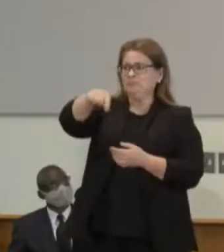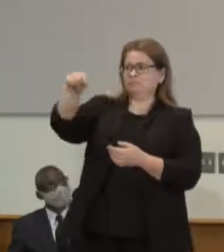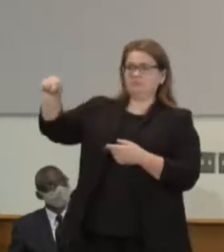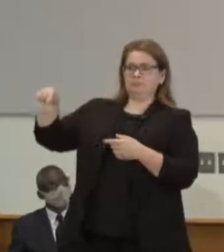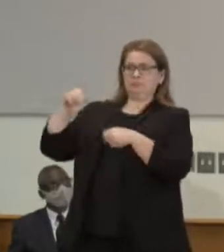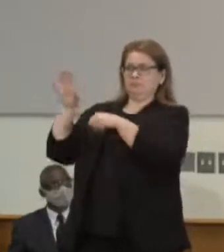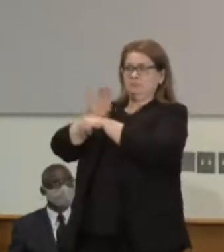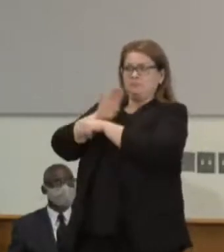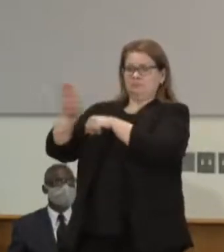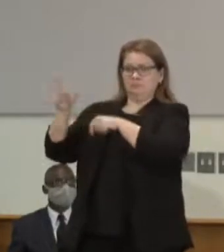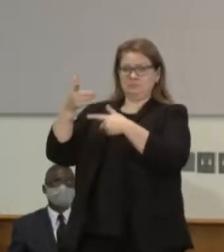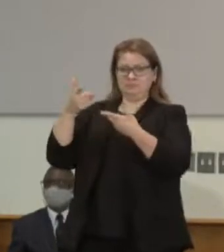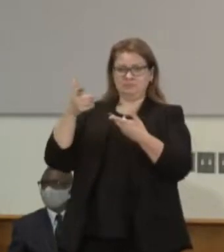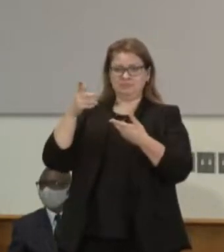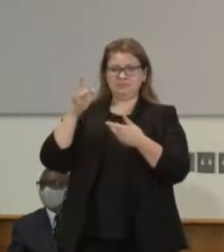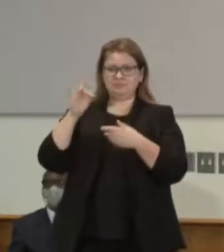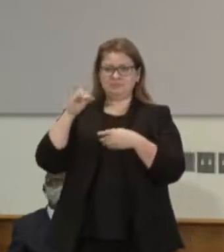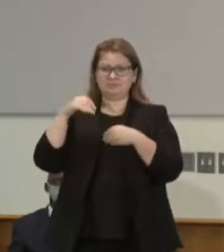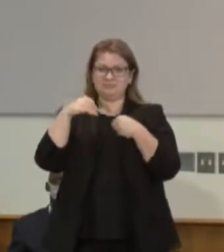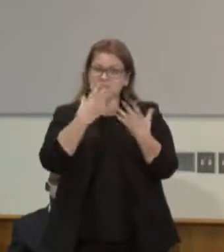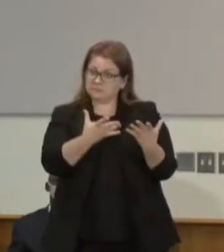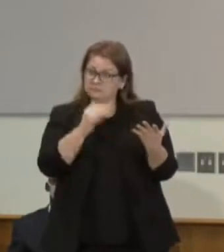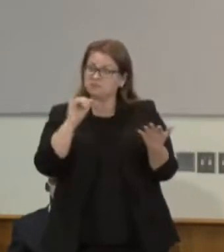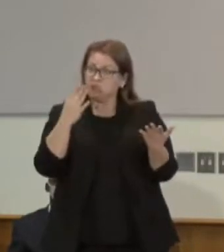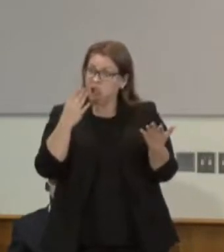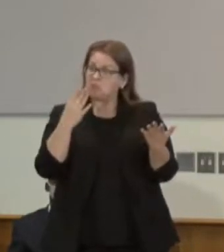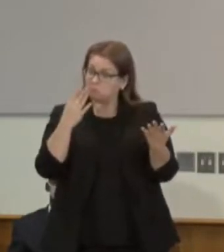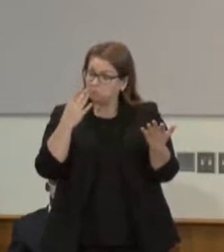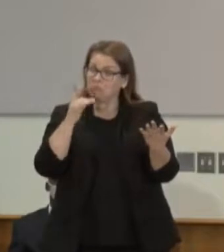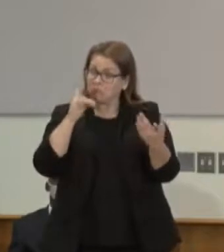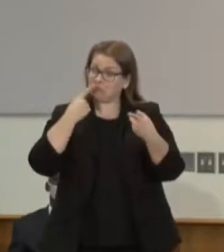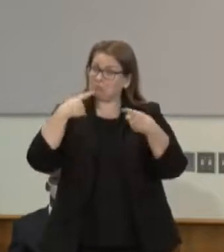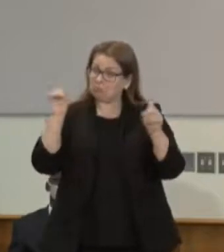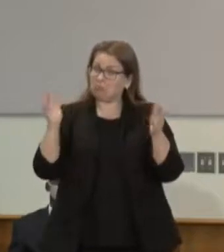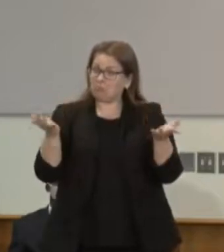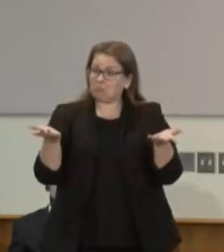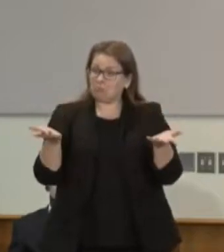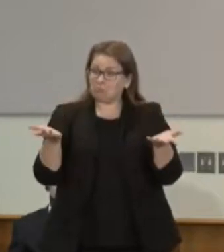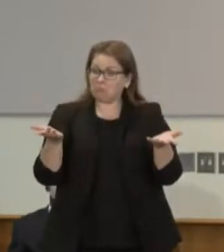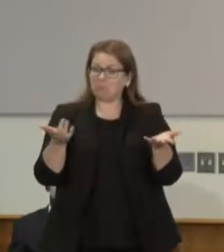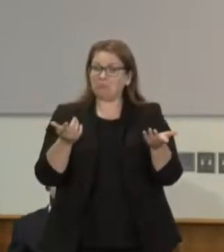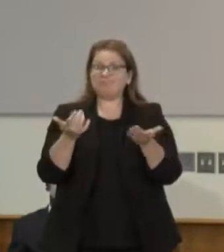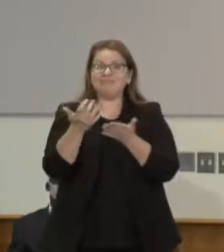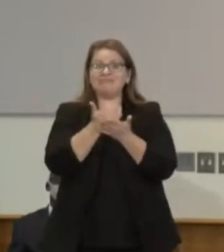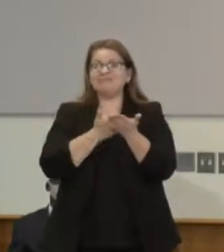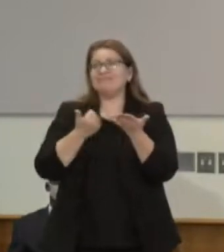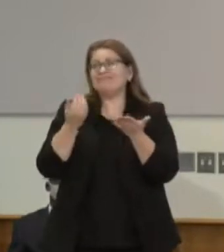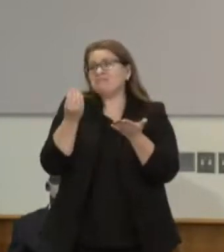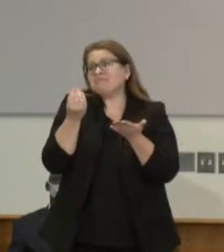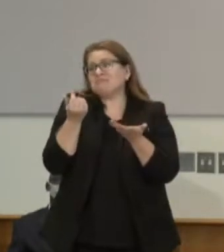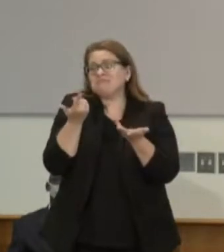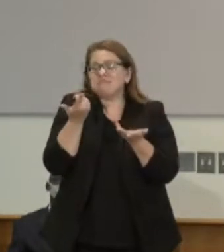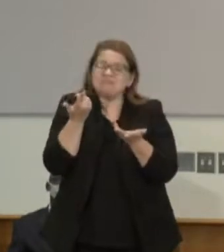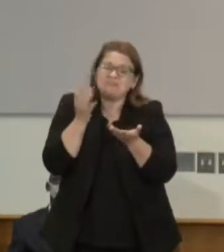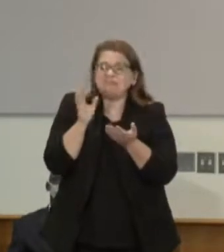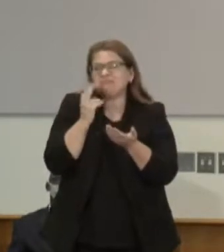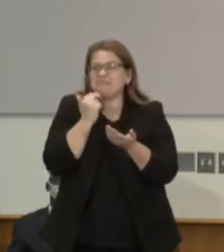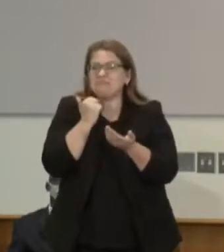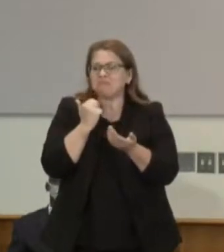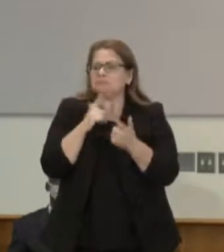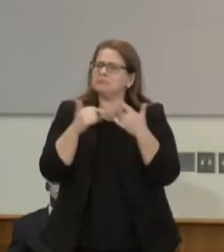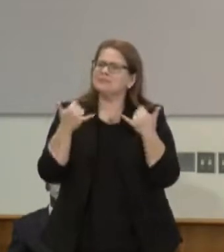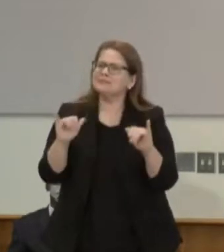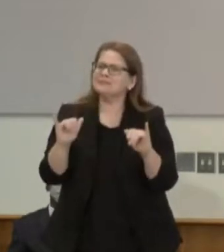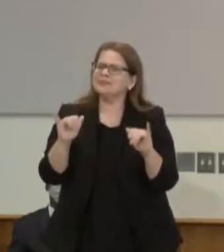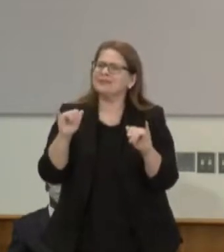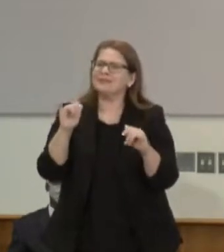them jobs. It was just a part-time job making, you know, minimum wage, but it was something for them to put into their pocket to buy a pair of gym shoes